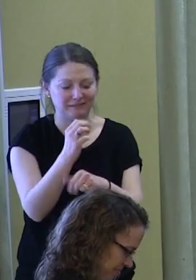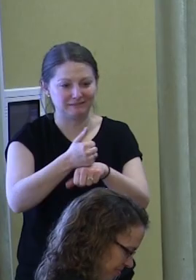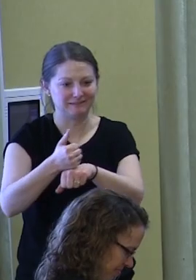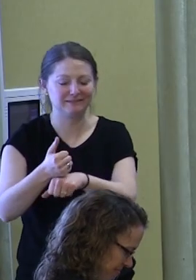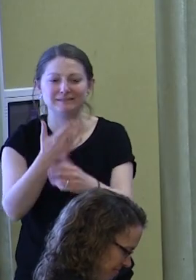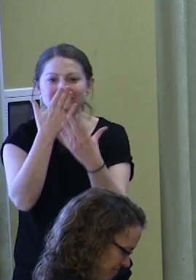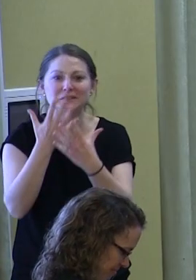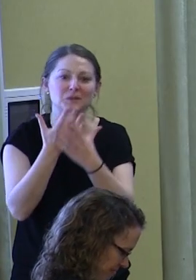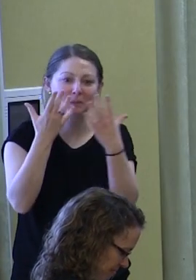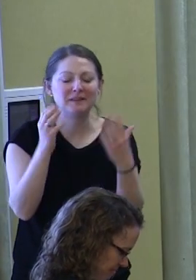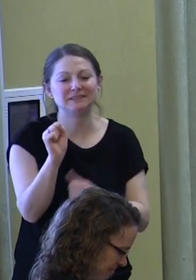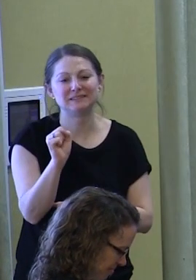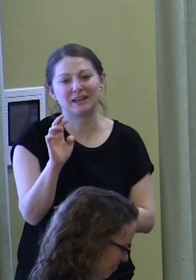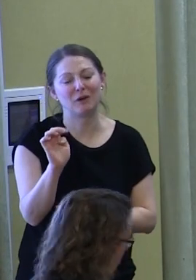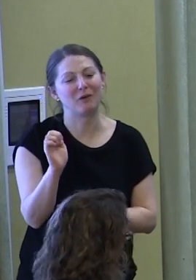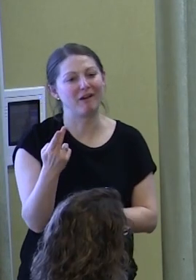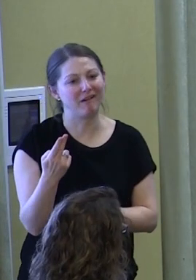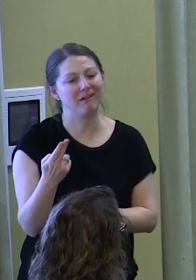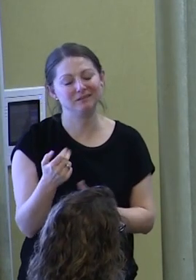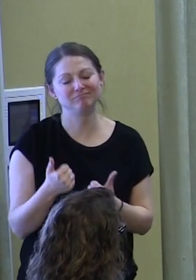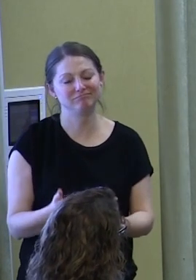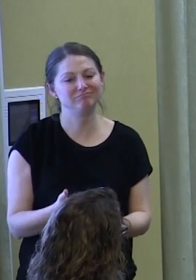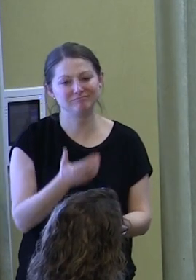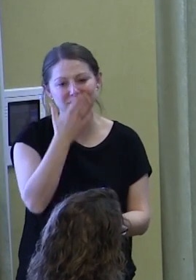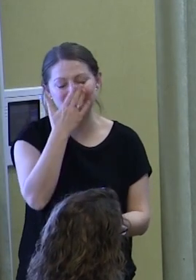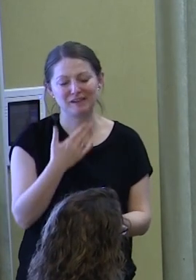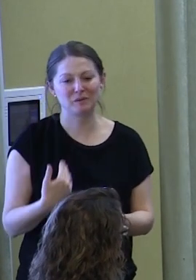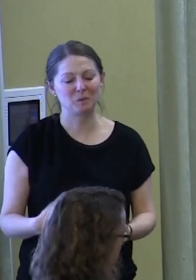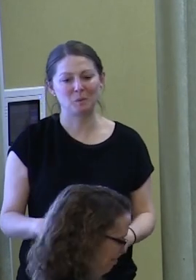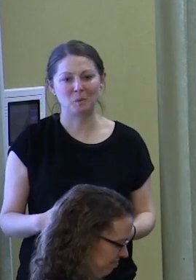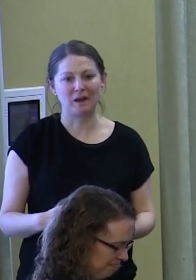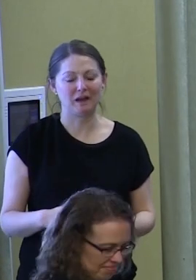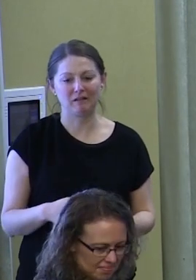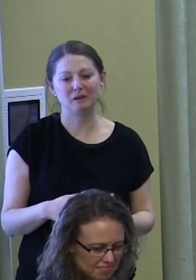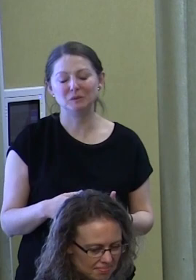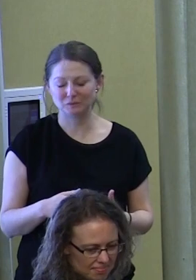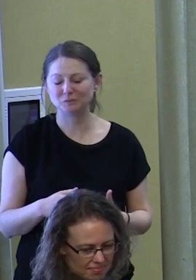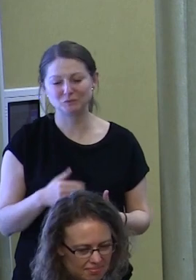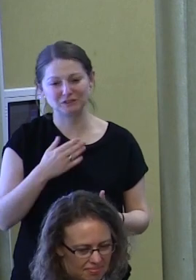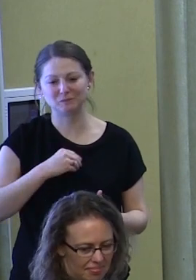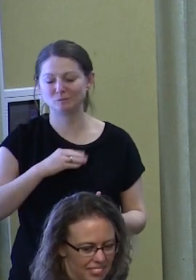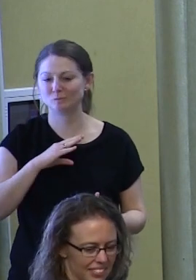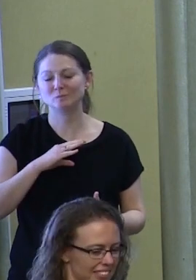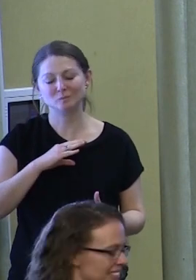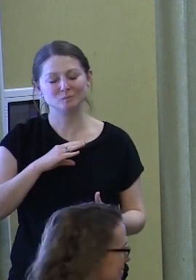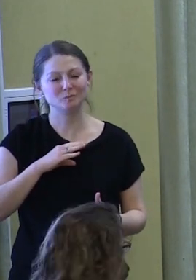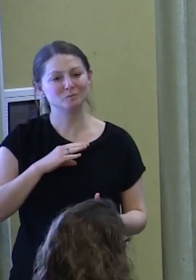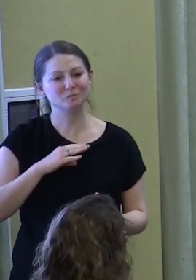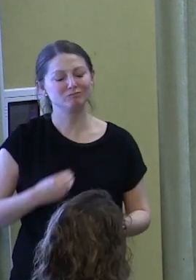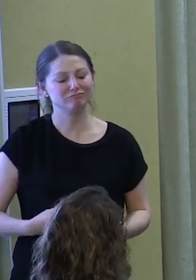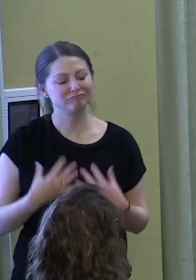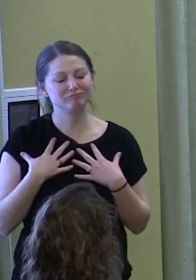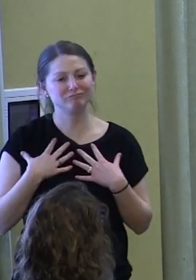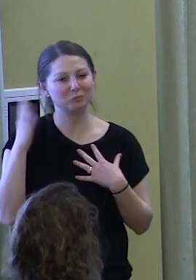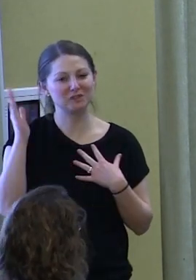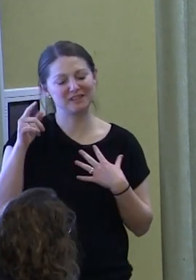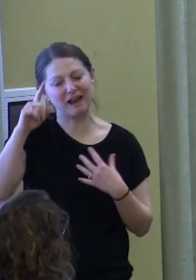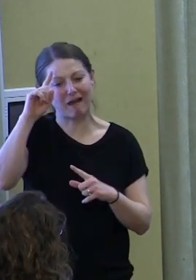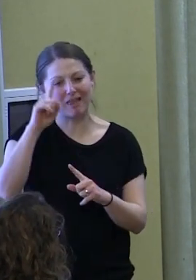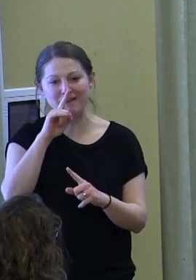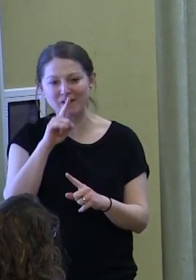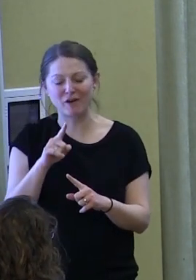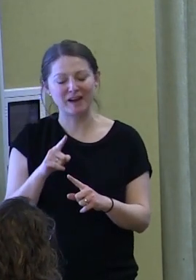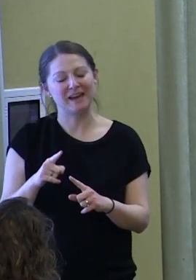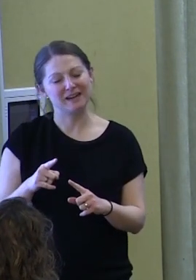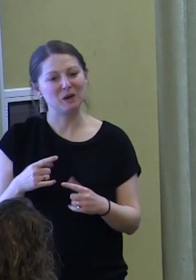Thank you so much, Sarah, for a really compelling presentation. It was, I thought, a very